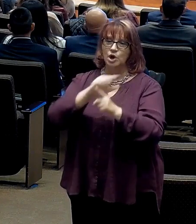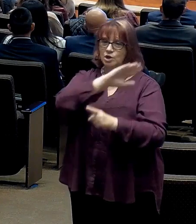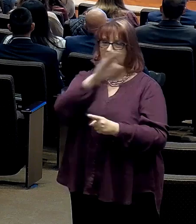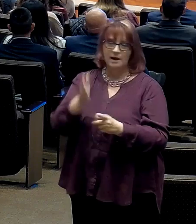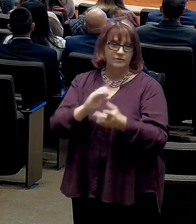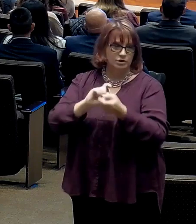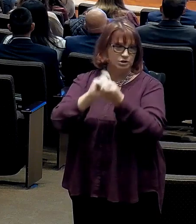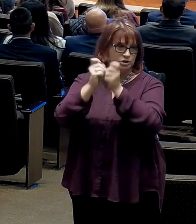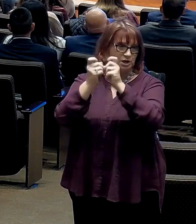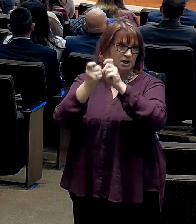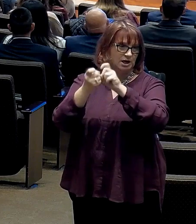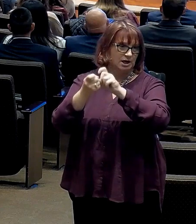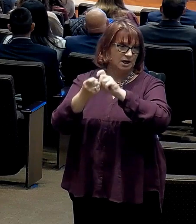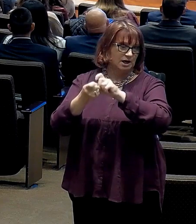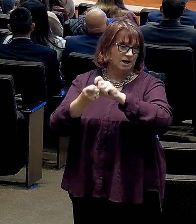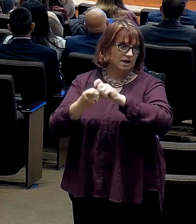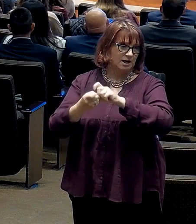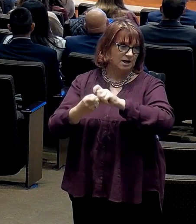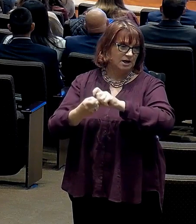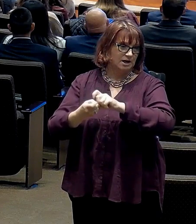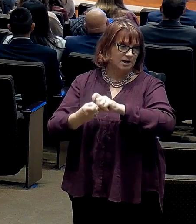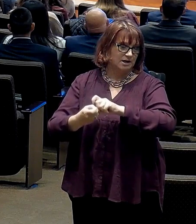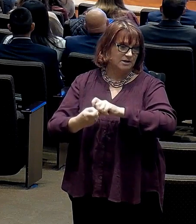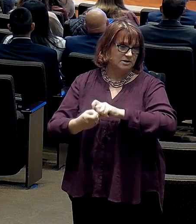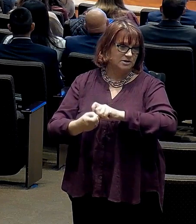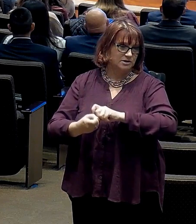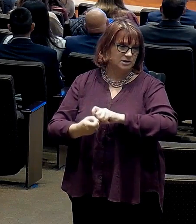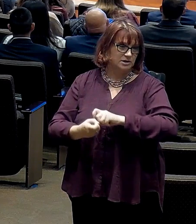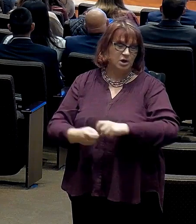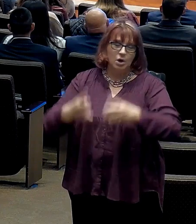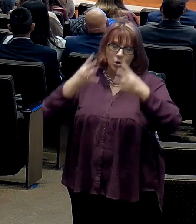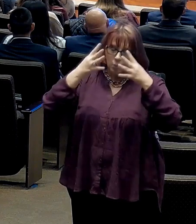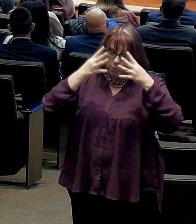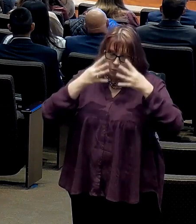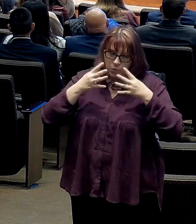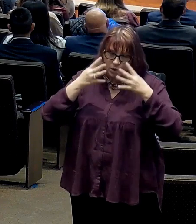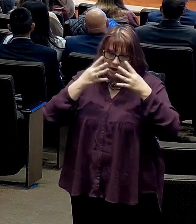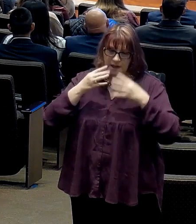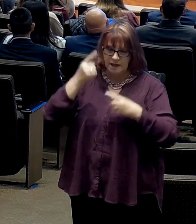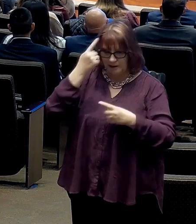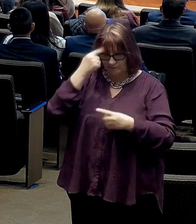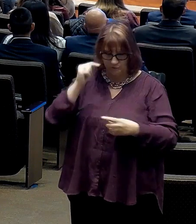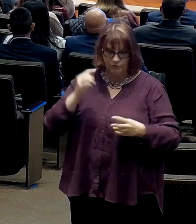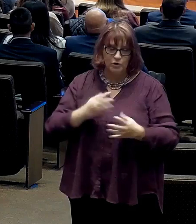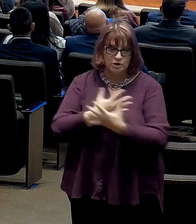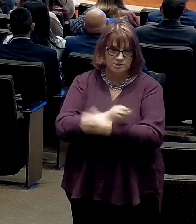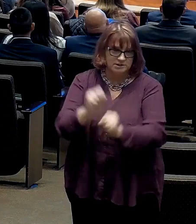Weak for the lost, pray they will heed to the Spirit's call.